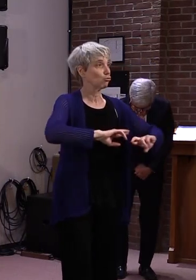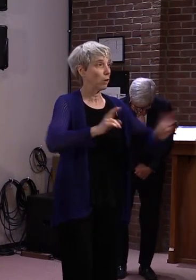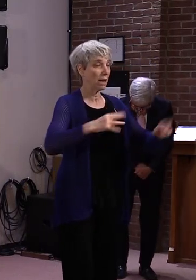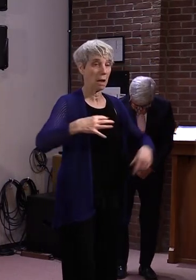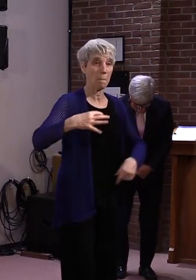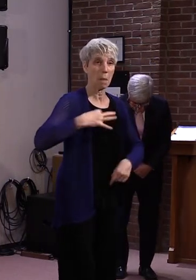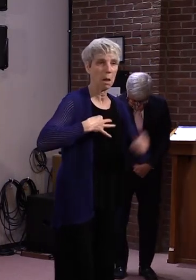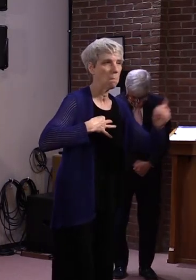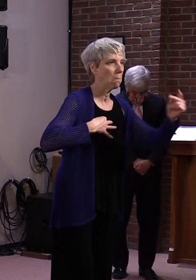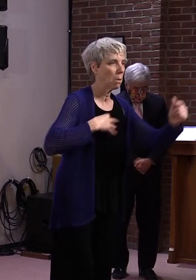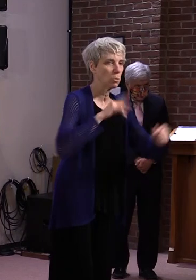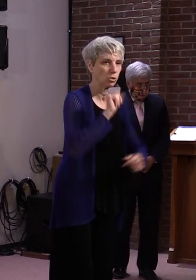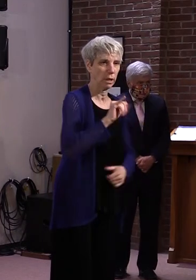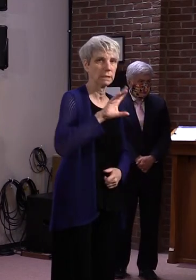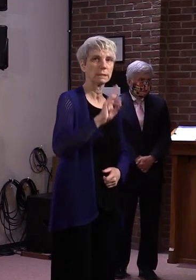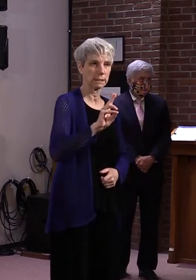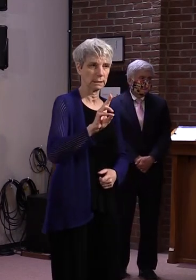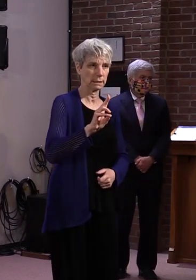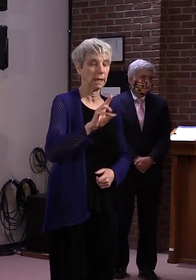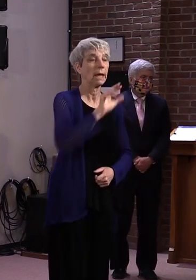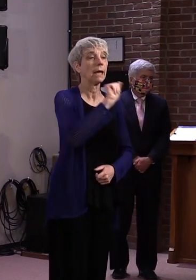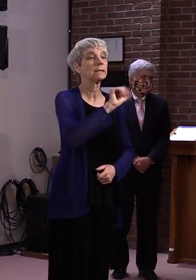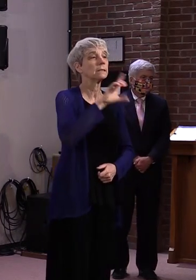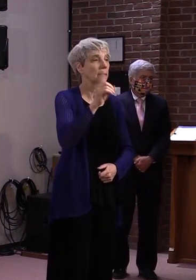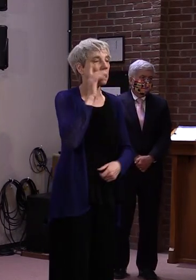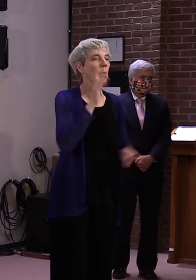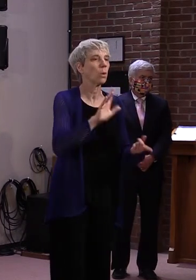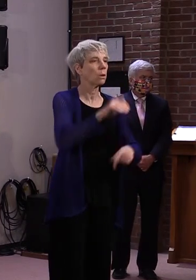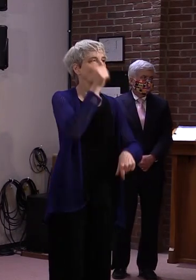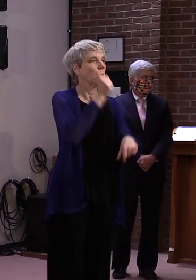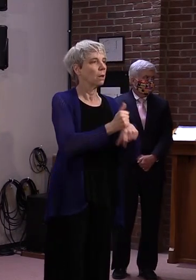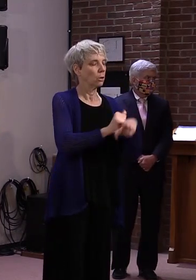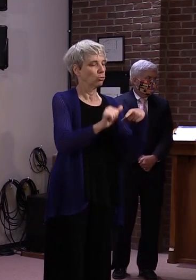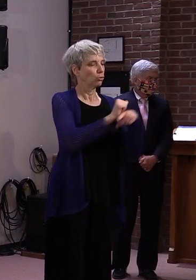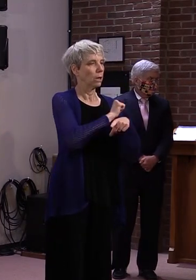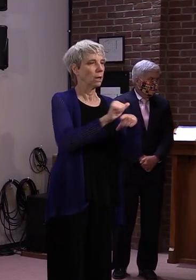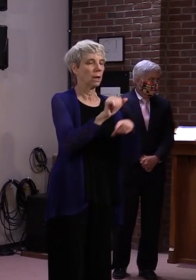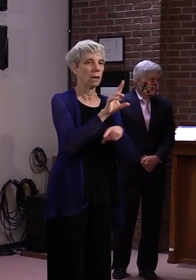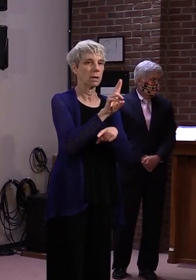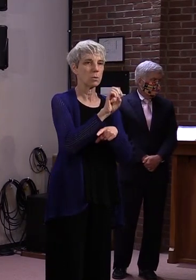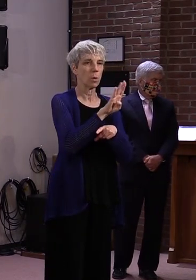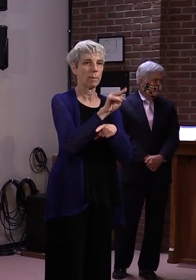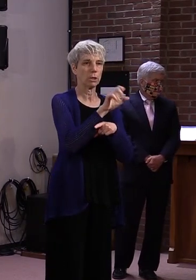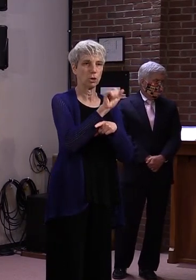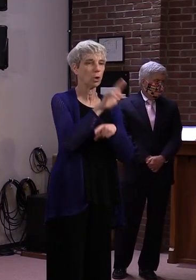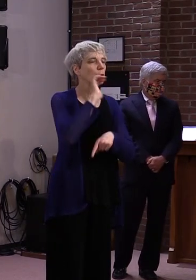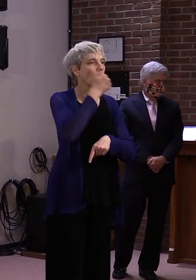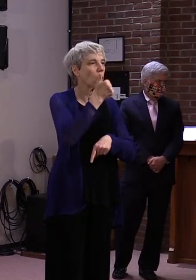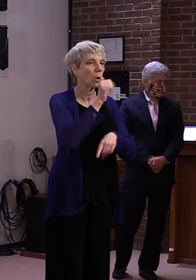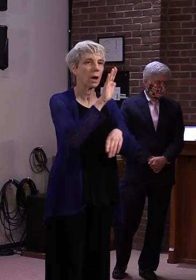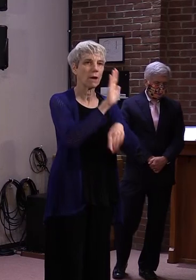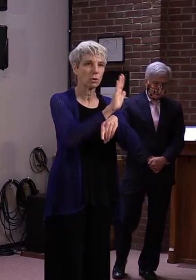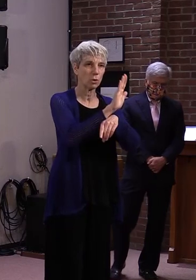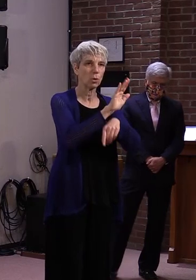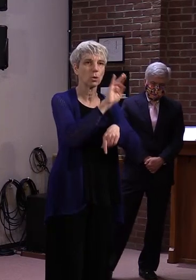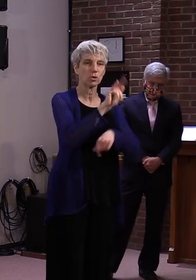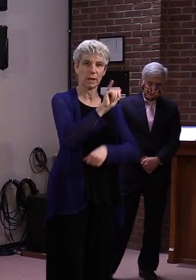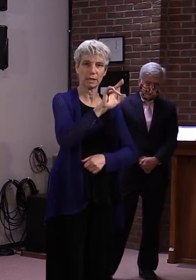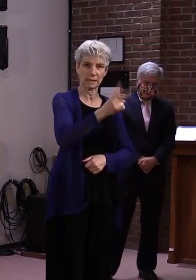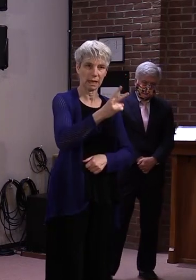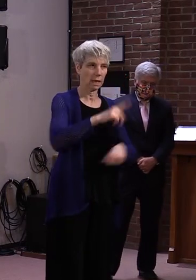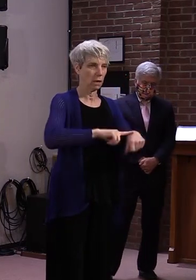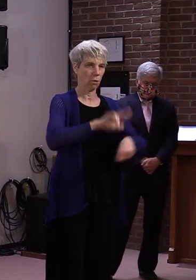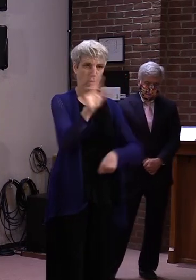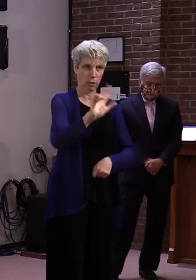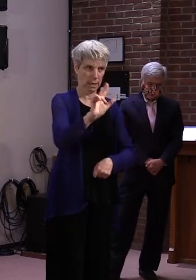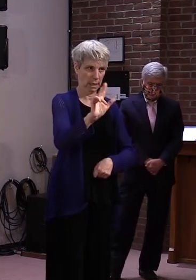we launch. ACCD will be hosting a webinar tomorrow afternoon, July 2nd, at 3 p.m. Information for